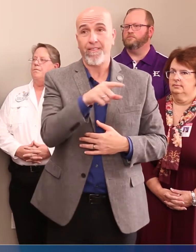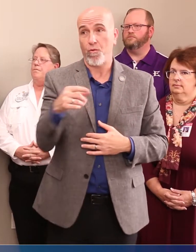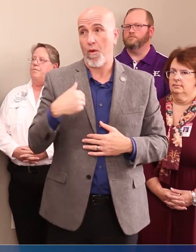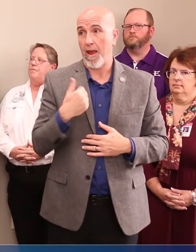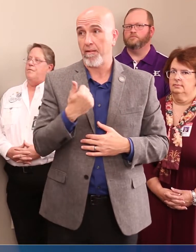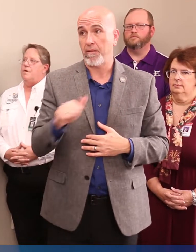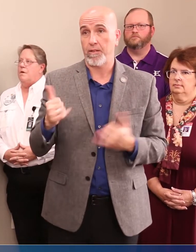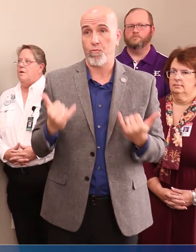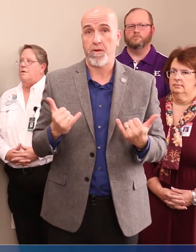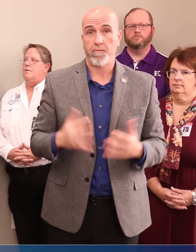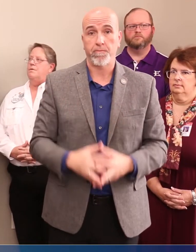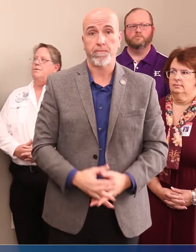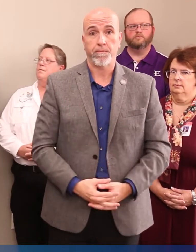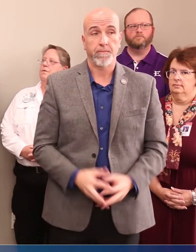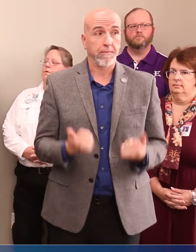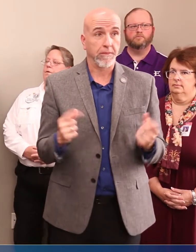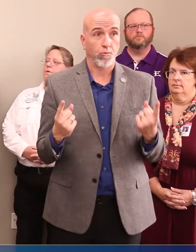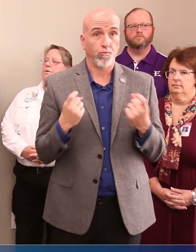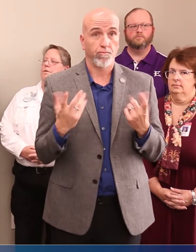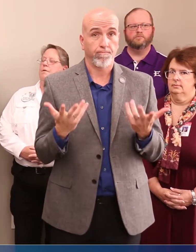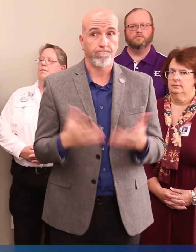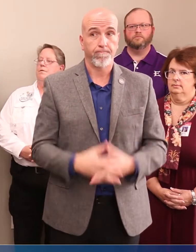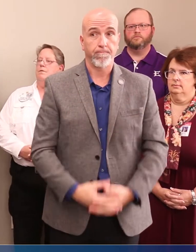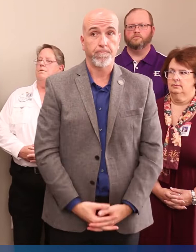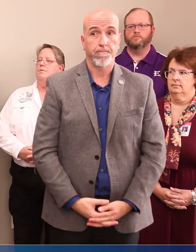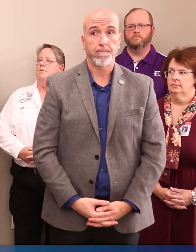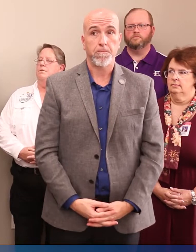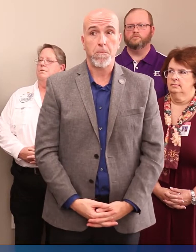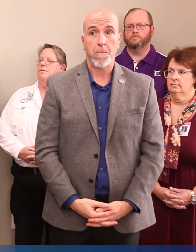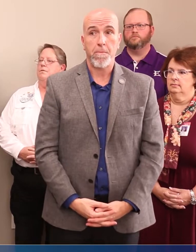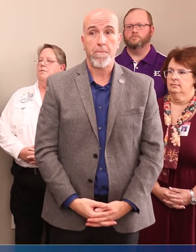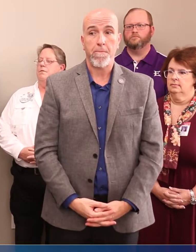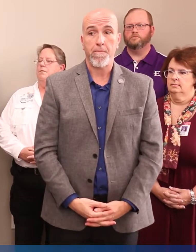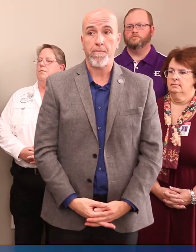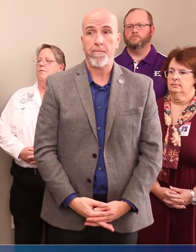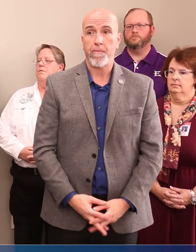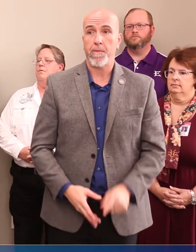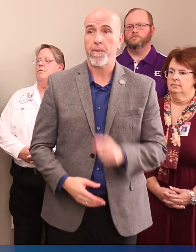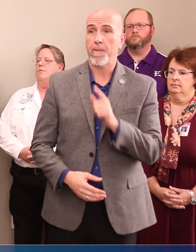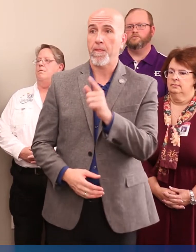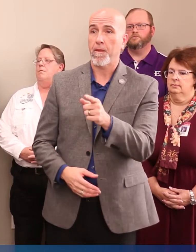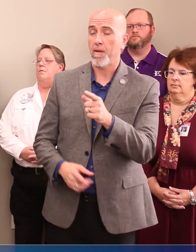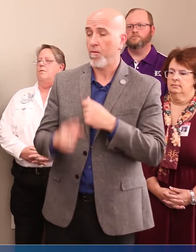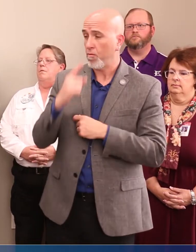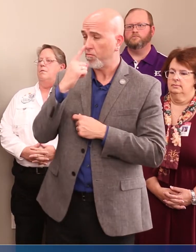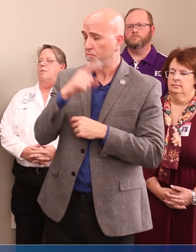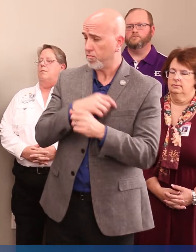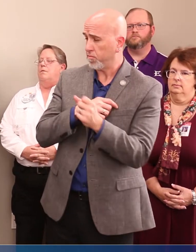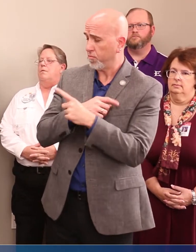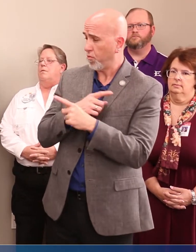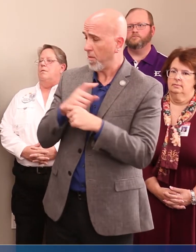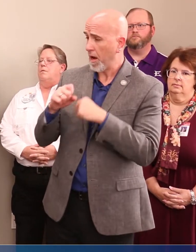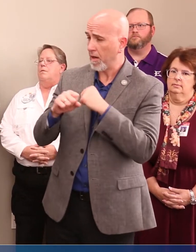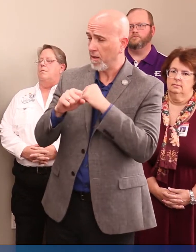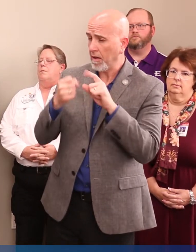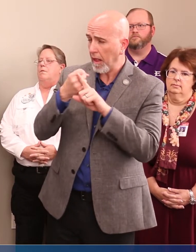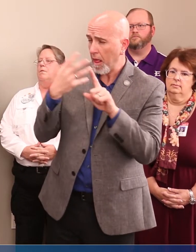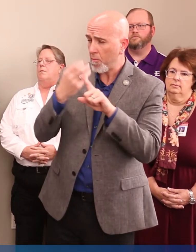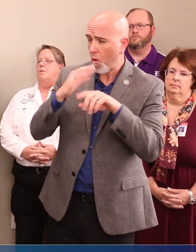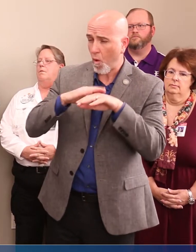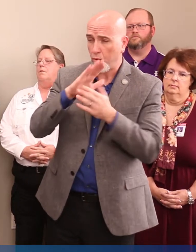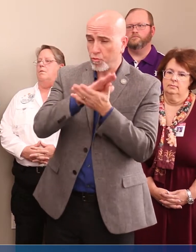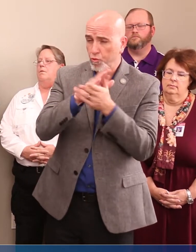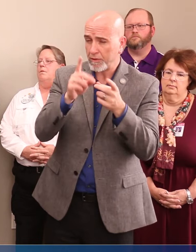any at this time. Anybody? Could you elaborate on the school district? I know you mentioned social